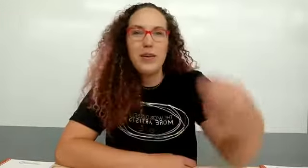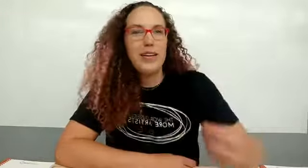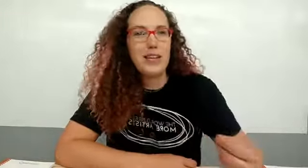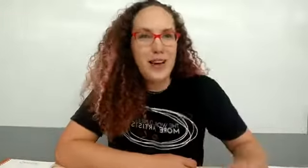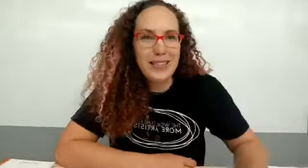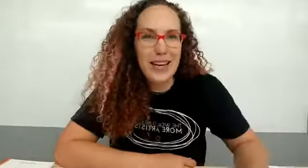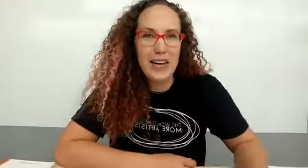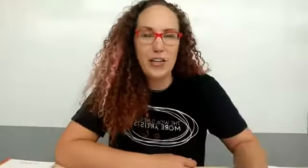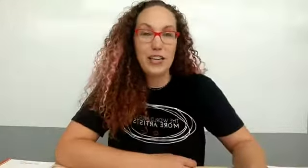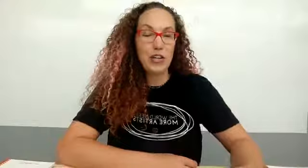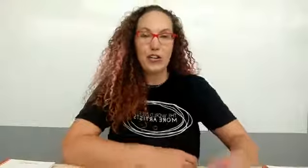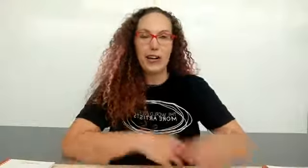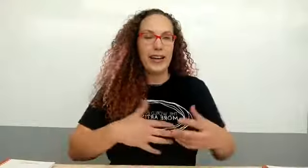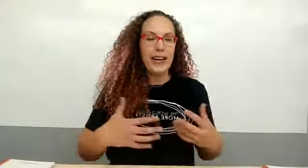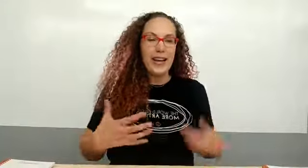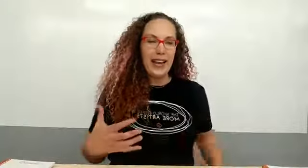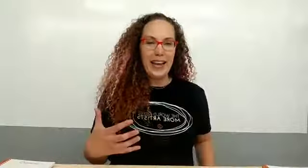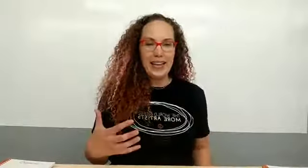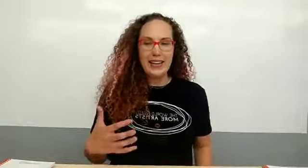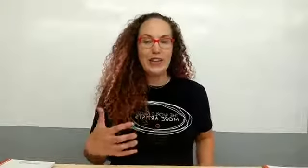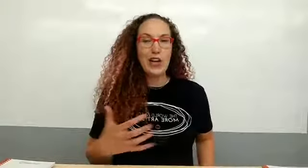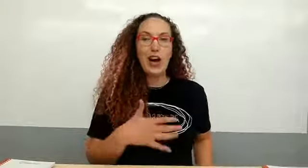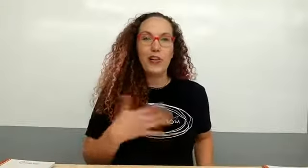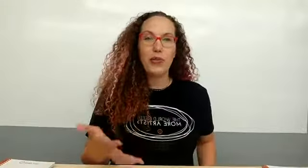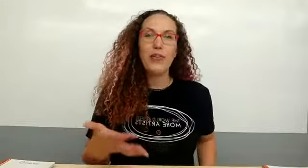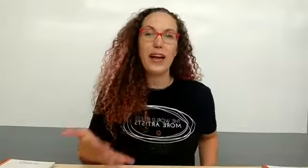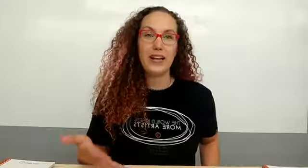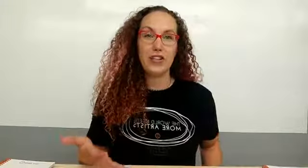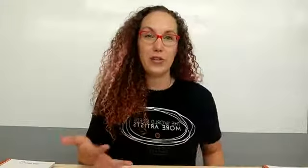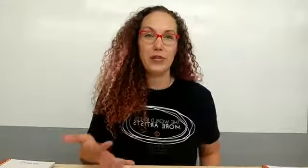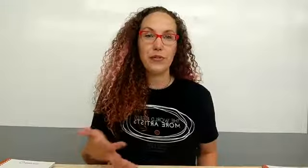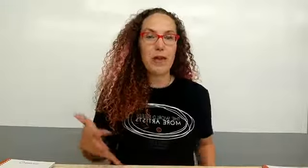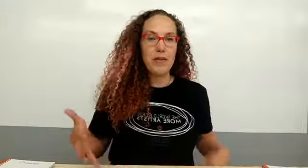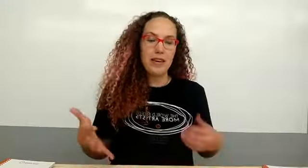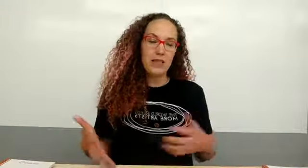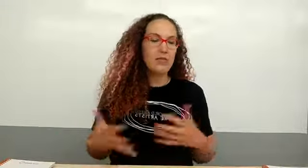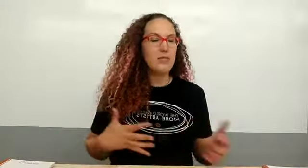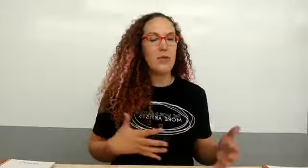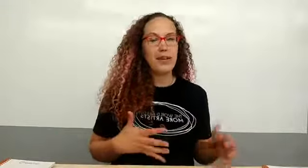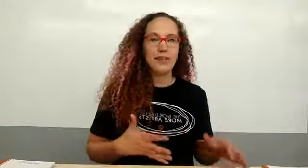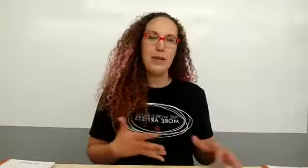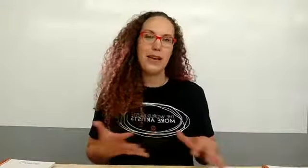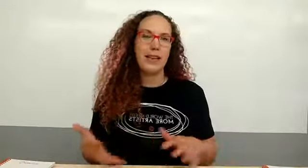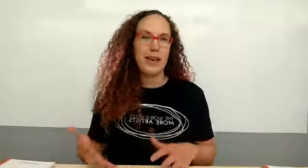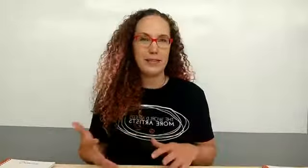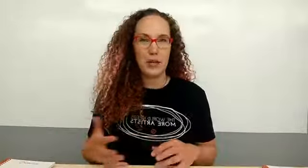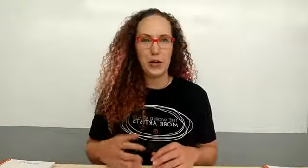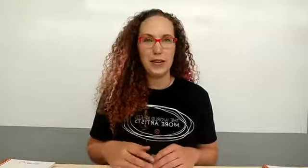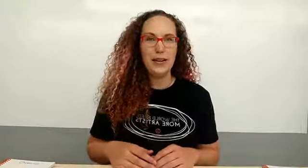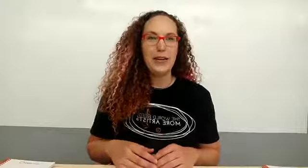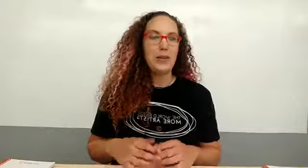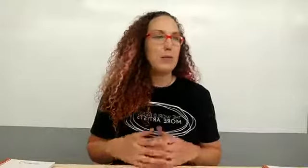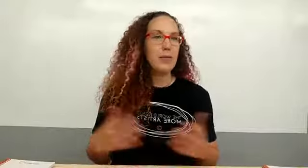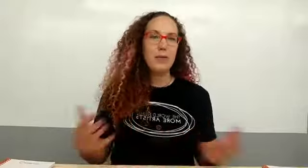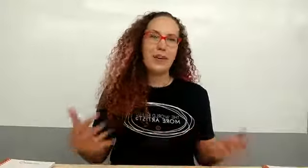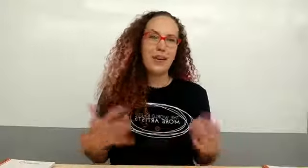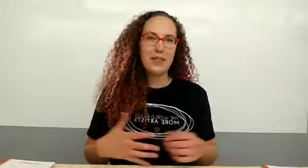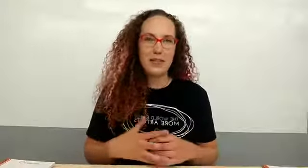i want to address that in our teaching training and and talk through that issue maybe give you some ways to make it last longer maybe we can give you some